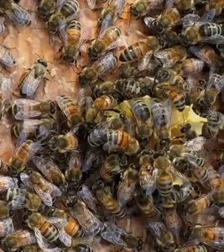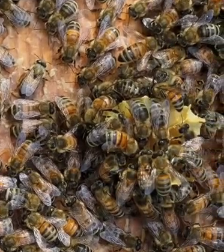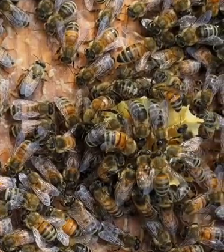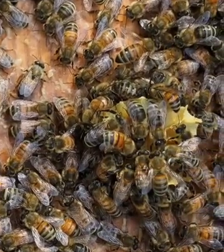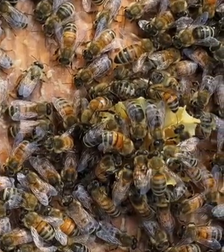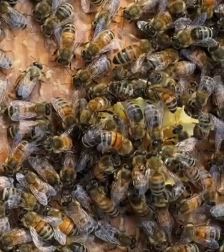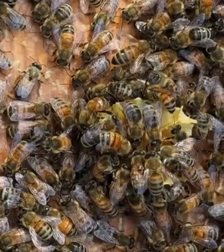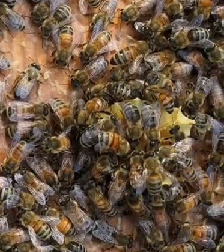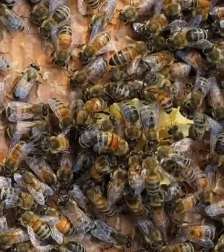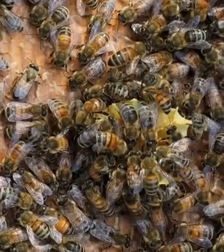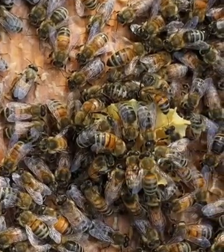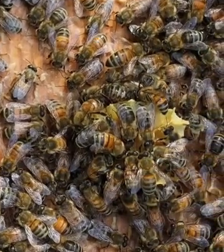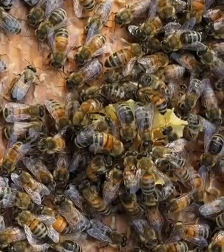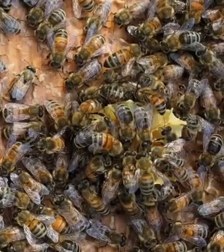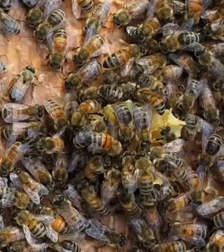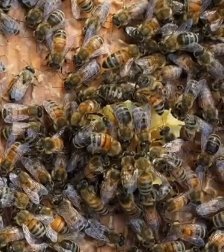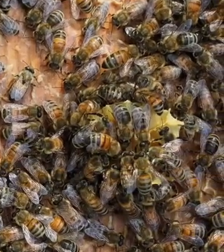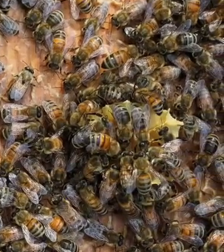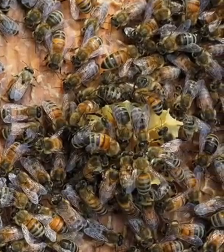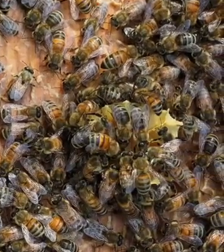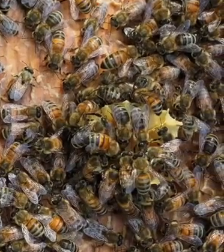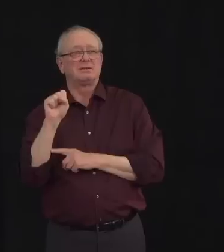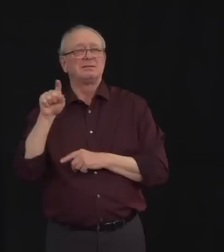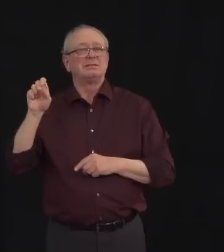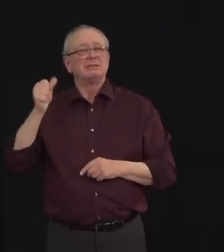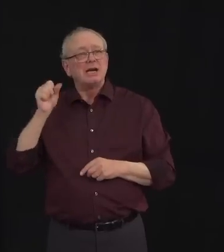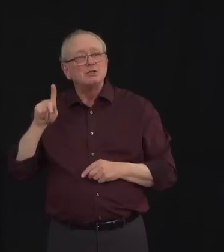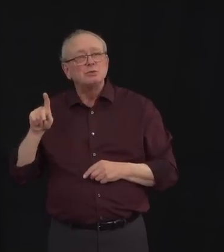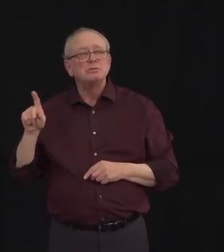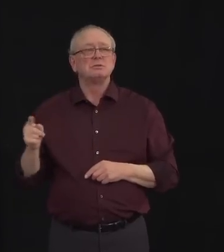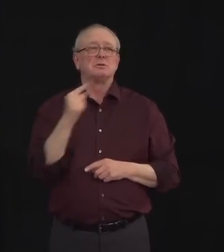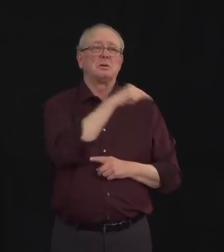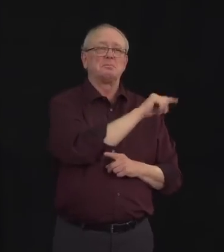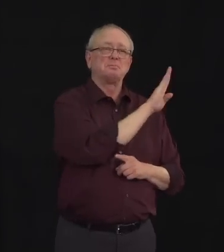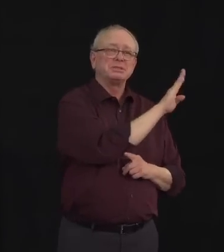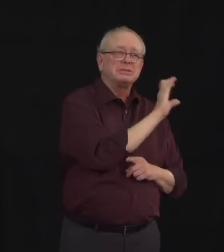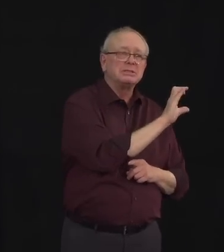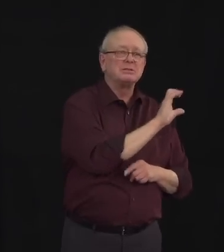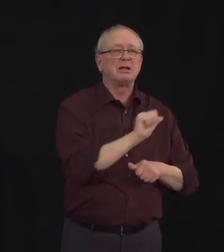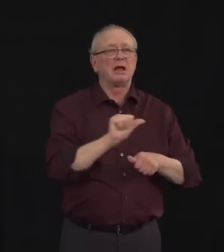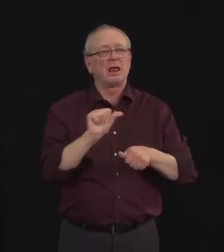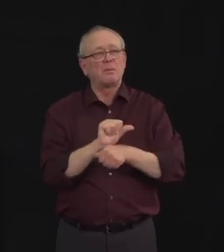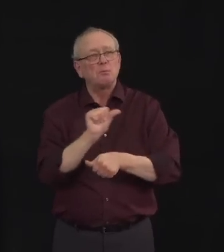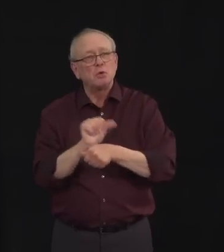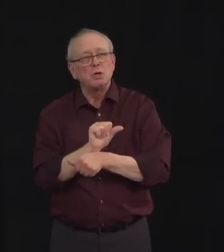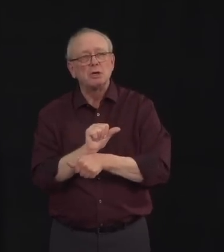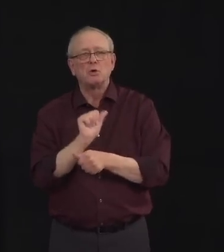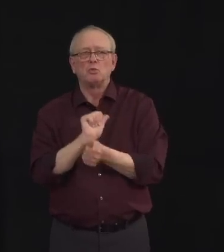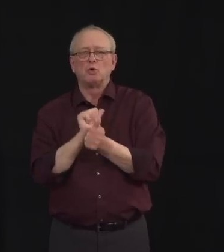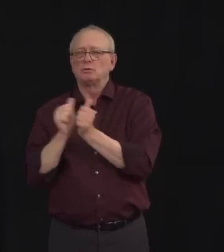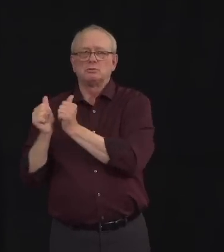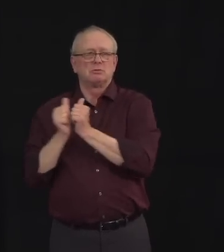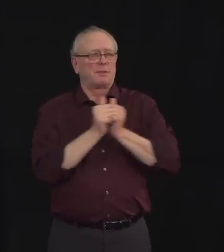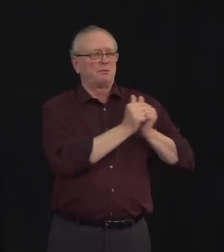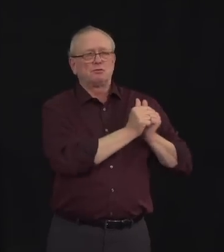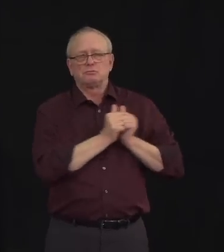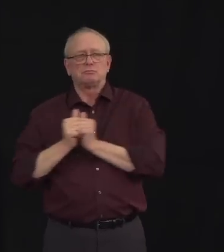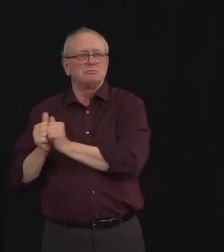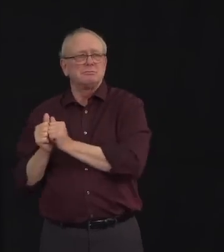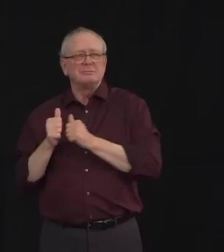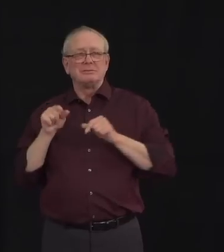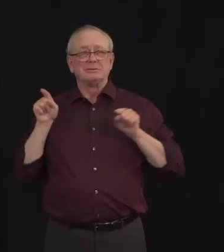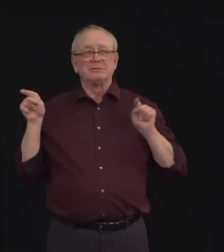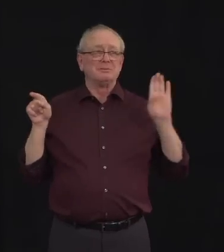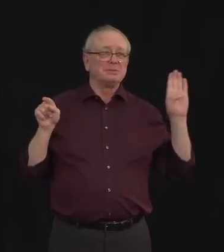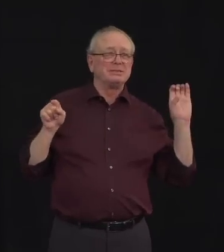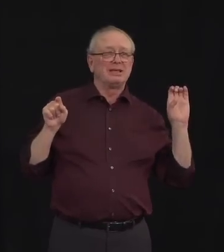to be able to help the beekeepers here in the province of Alberta be able to build up their hives. Especially in northern Alberta, there was severe